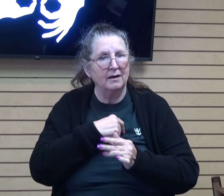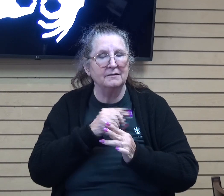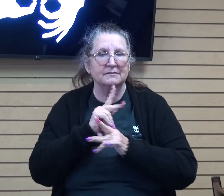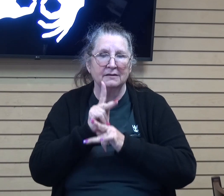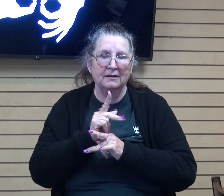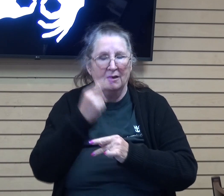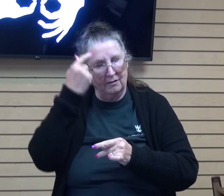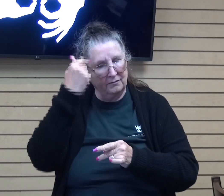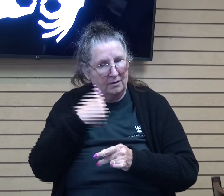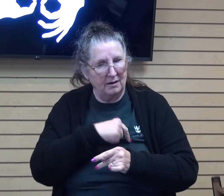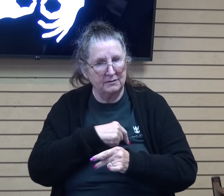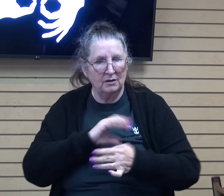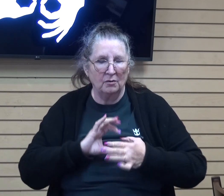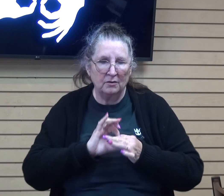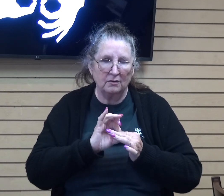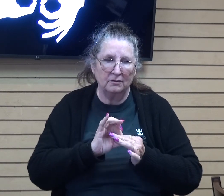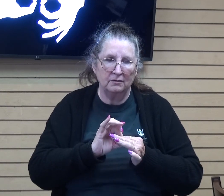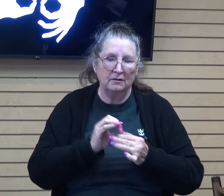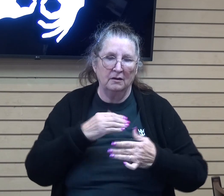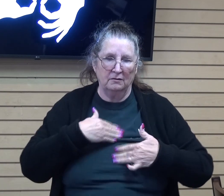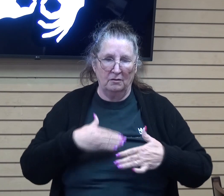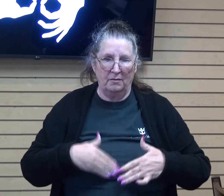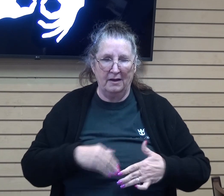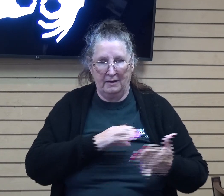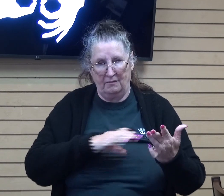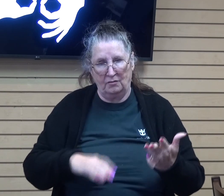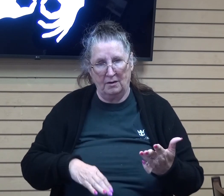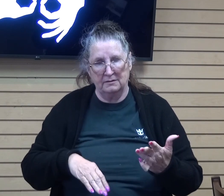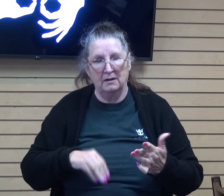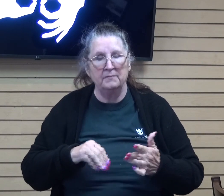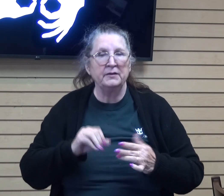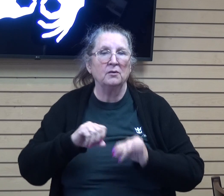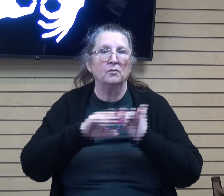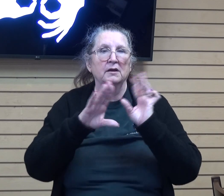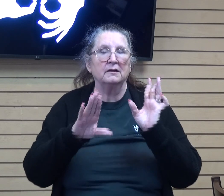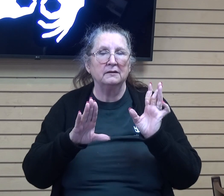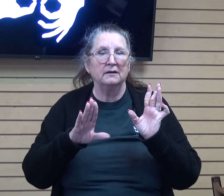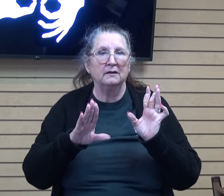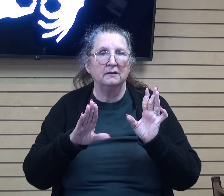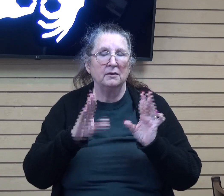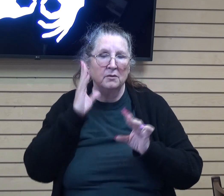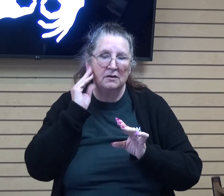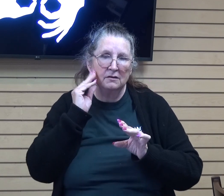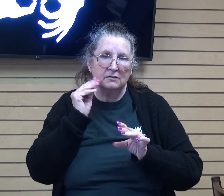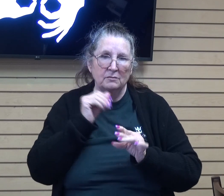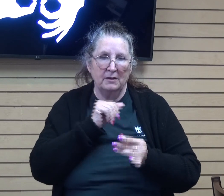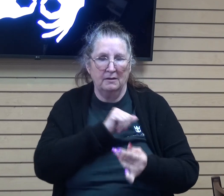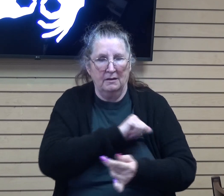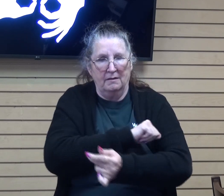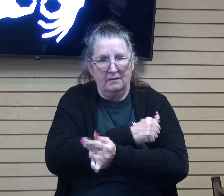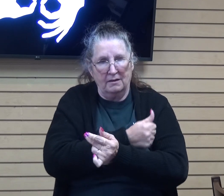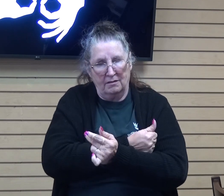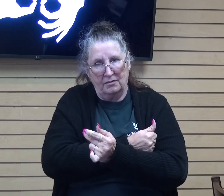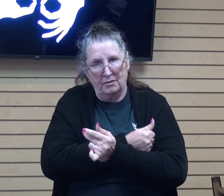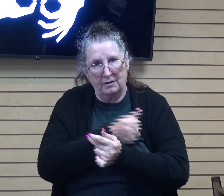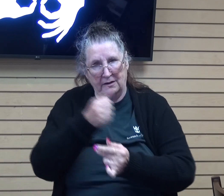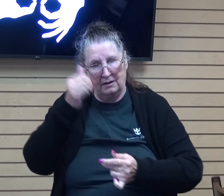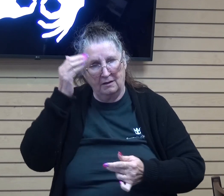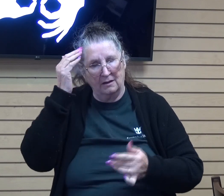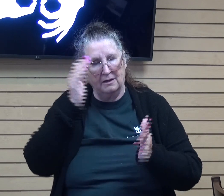we're linked to the body the more clearly we'll experience the authority of jesus headship how can we be full of the lord the